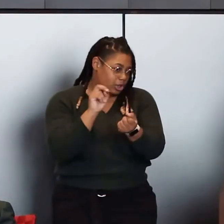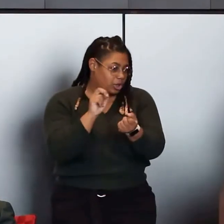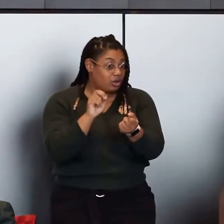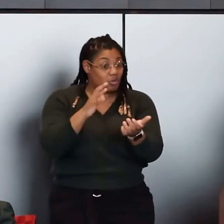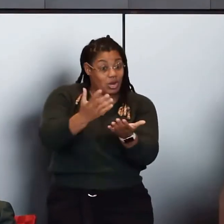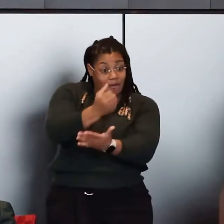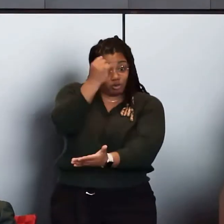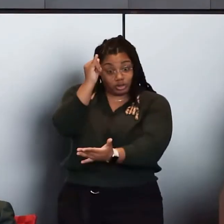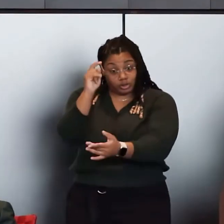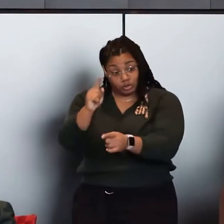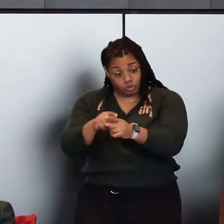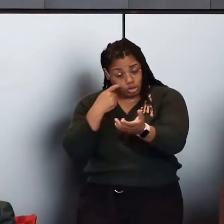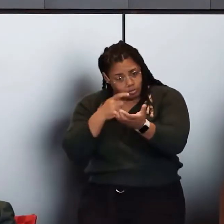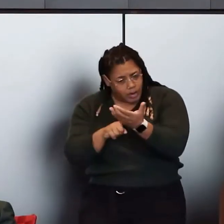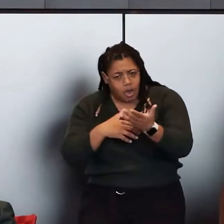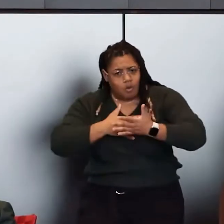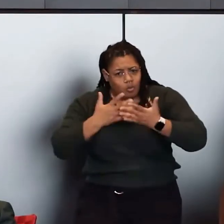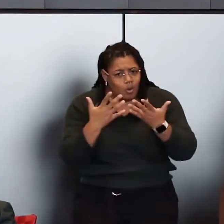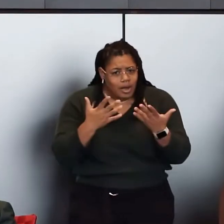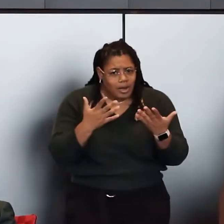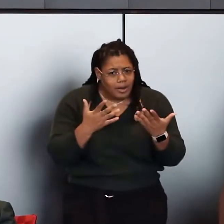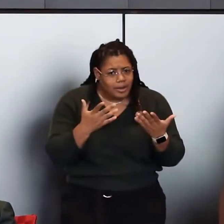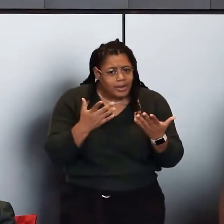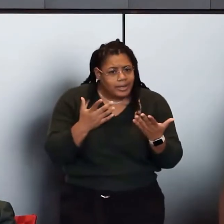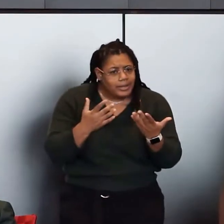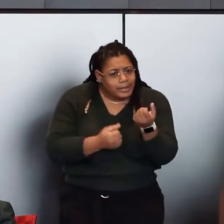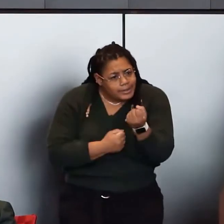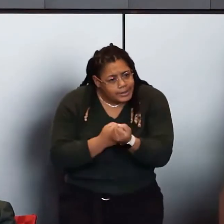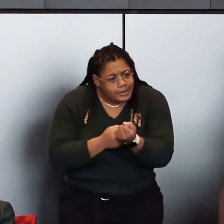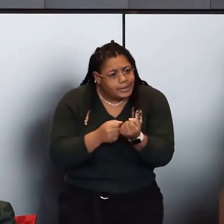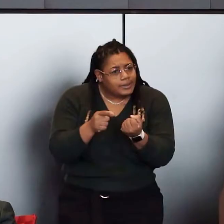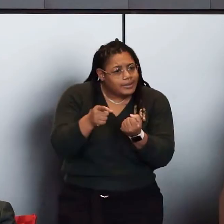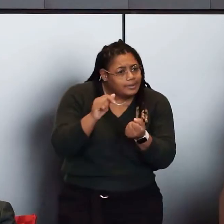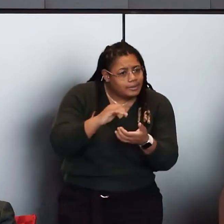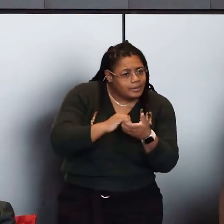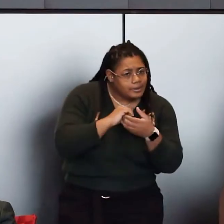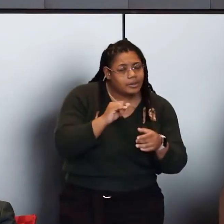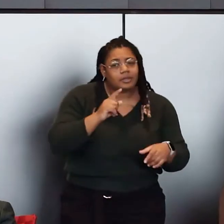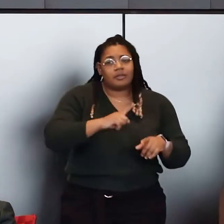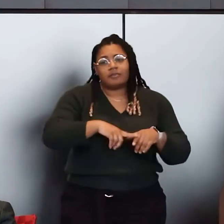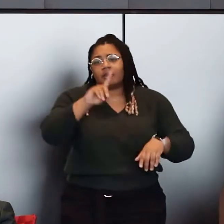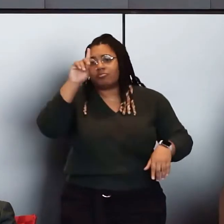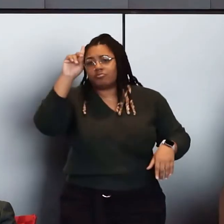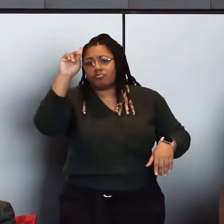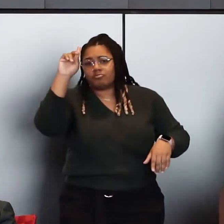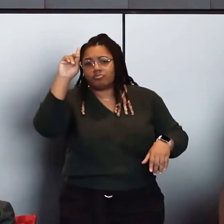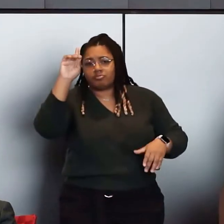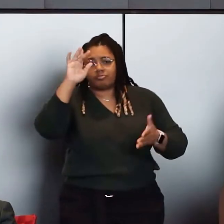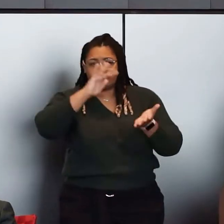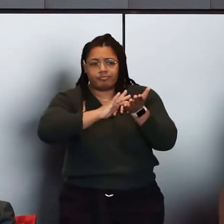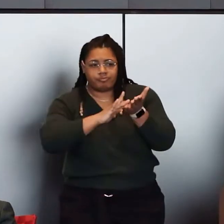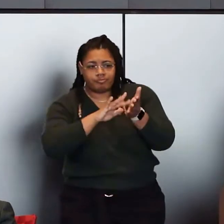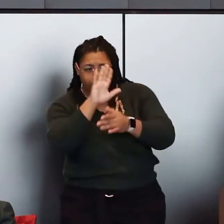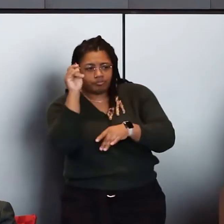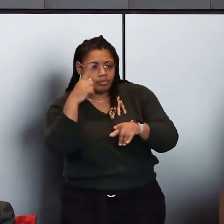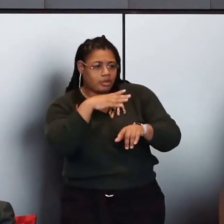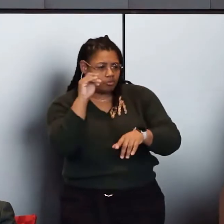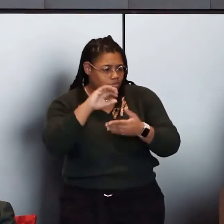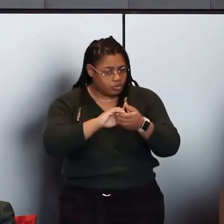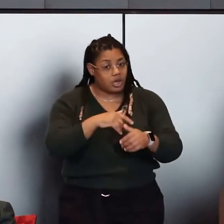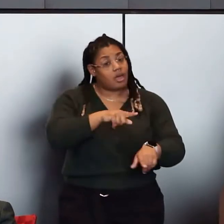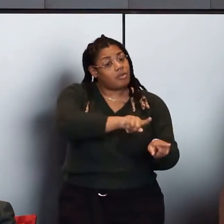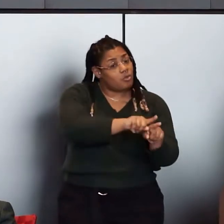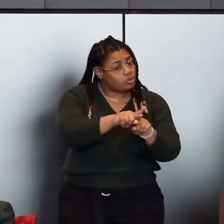what tiers of subsidy they may require from partners such as pharmaceutical companies and corporates. And then we provide AI